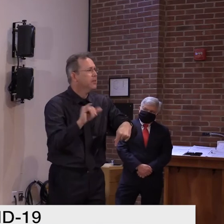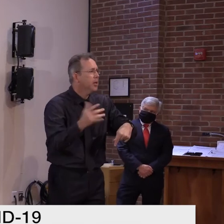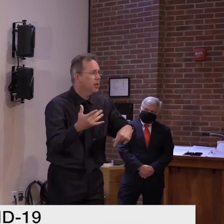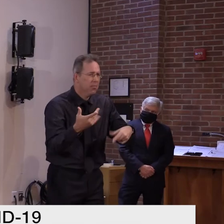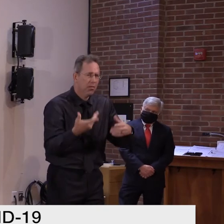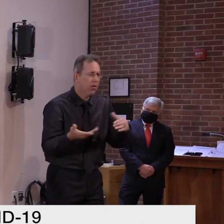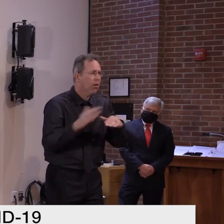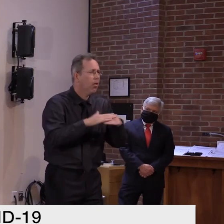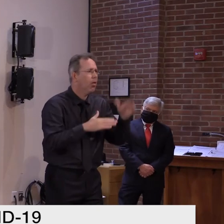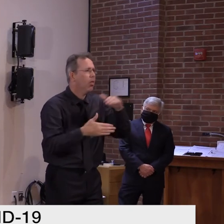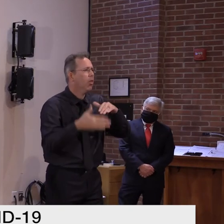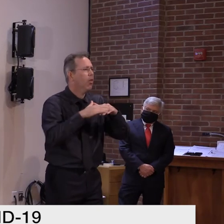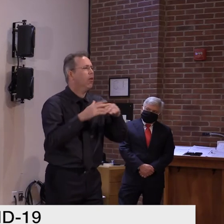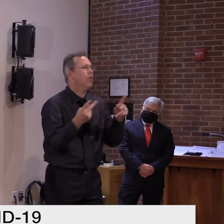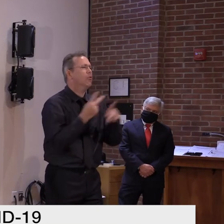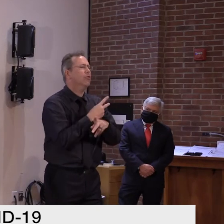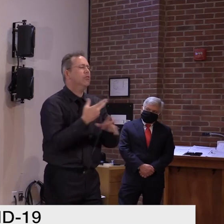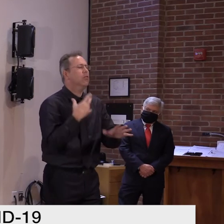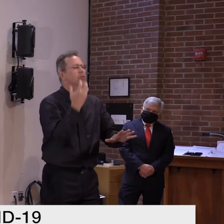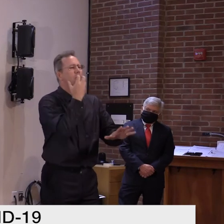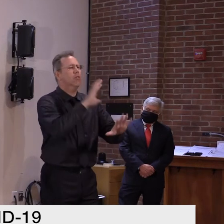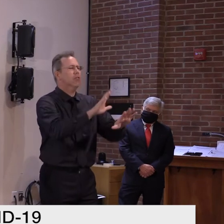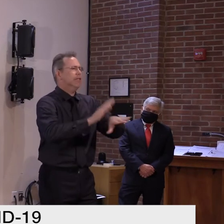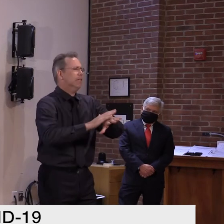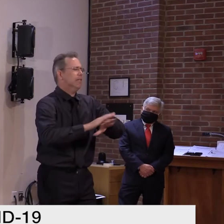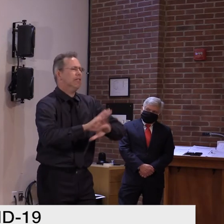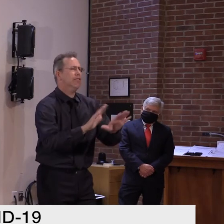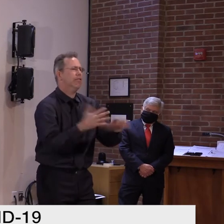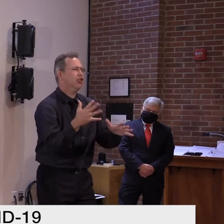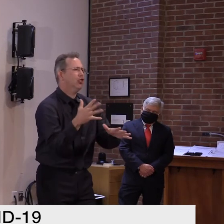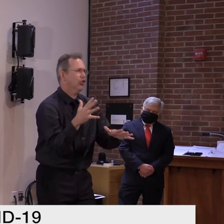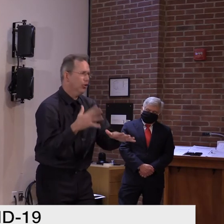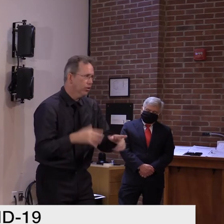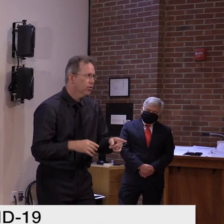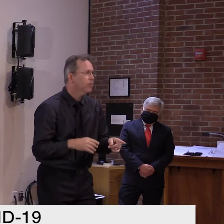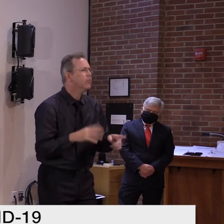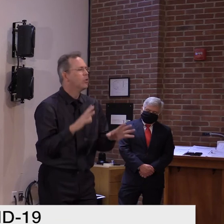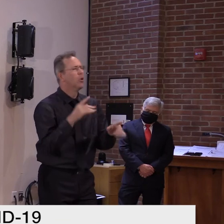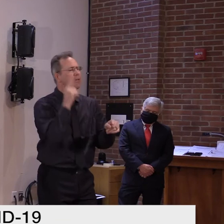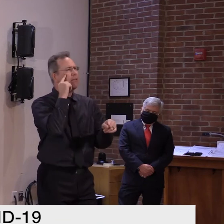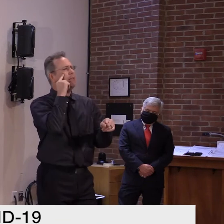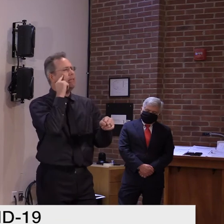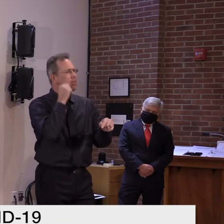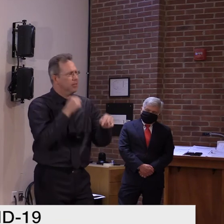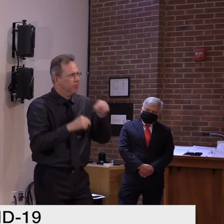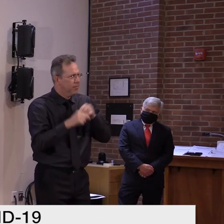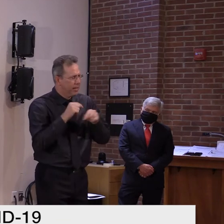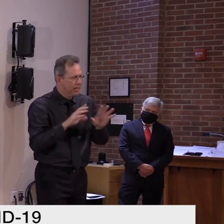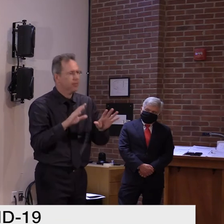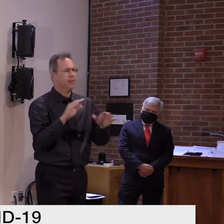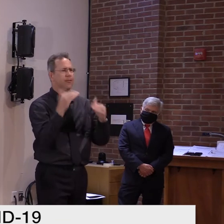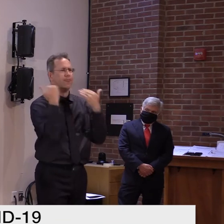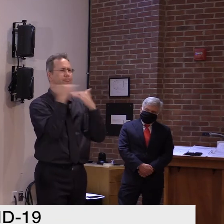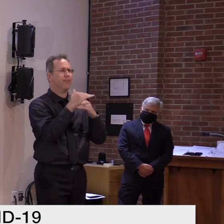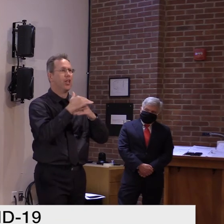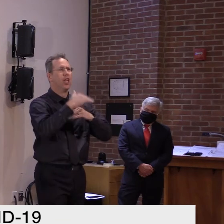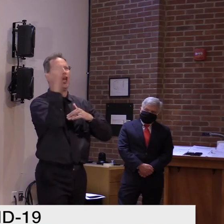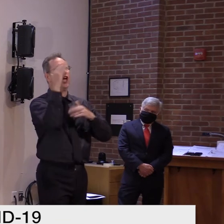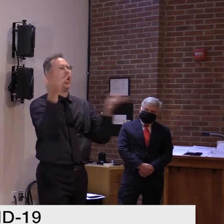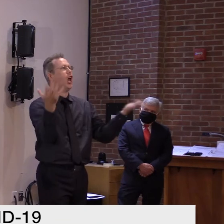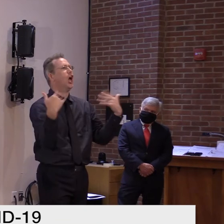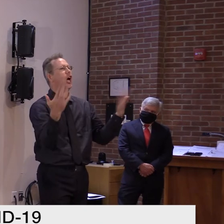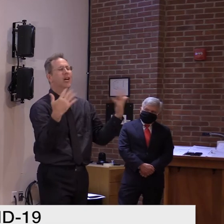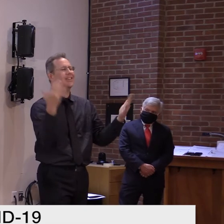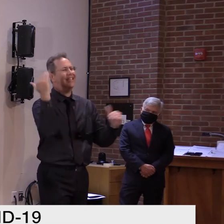we're just doing what we need to do based on what we know. But to carry your question